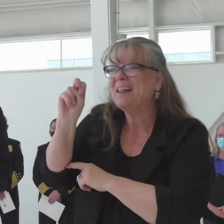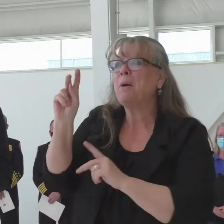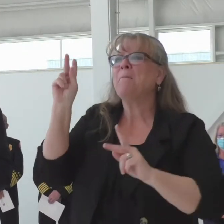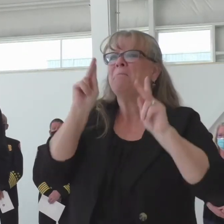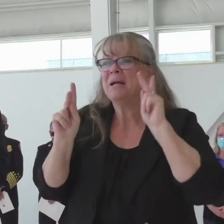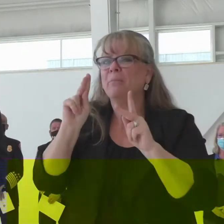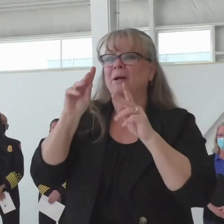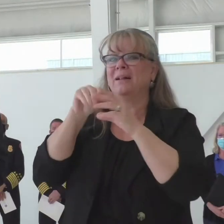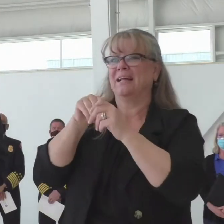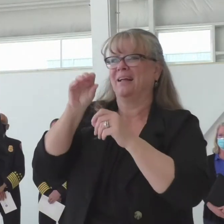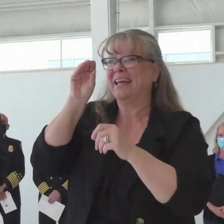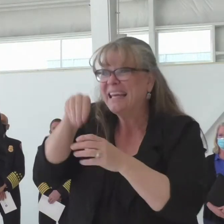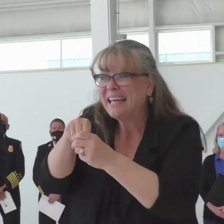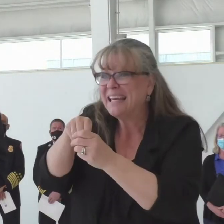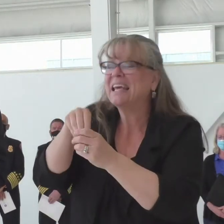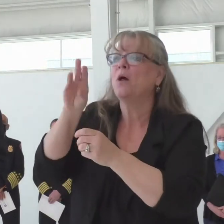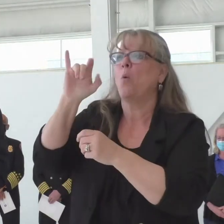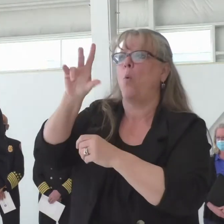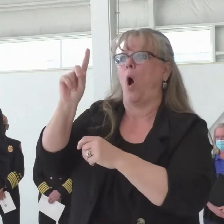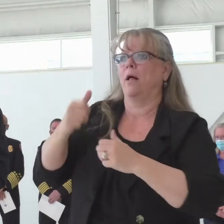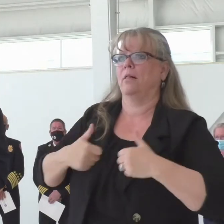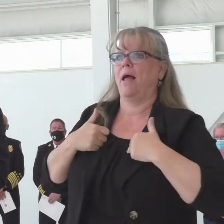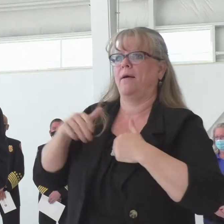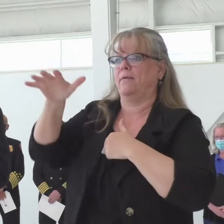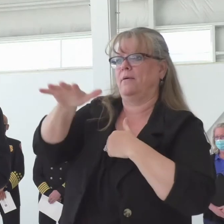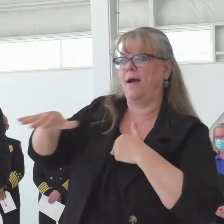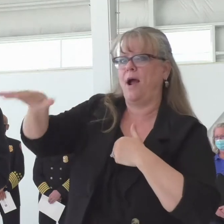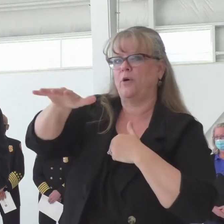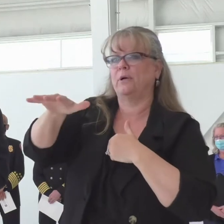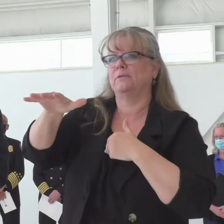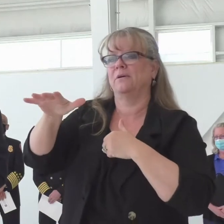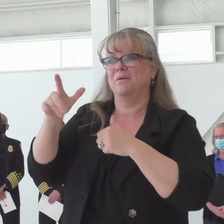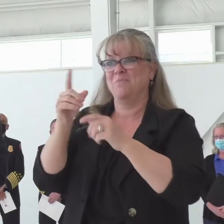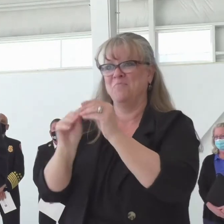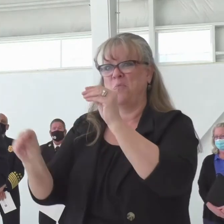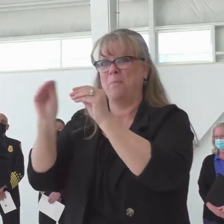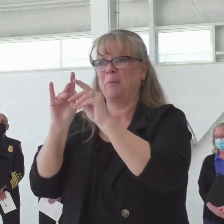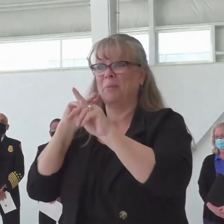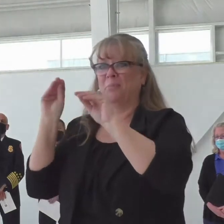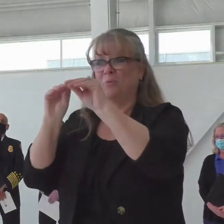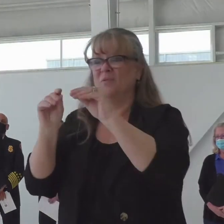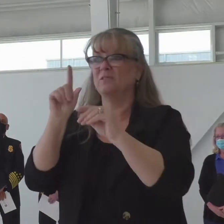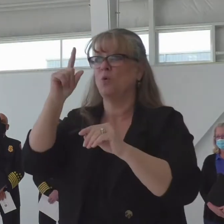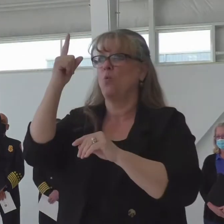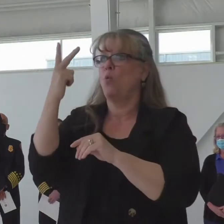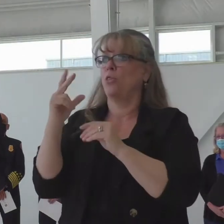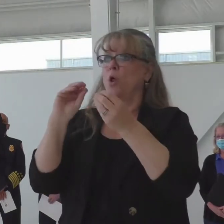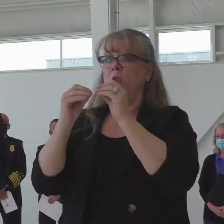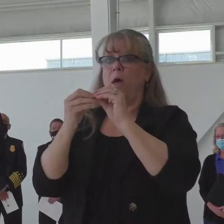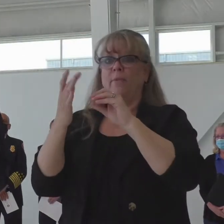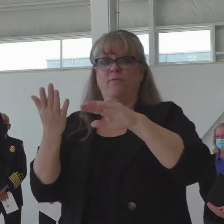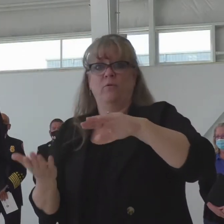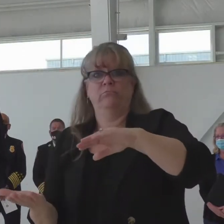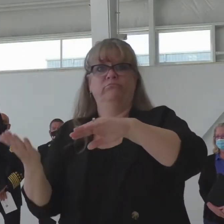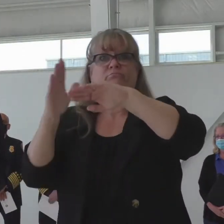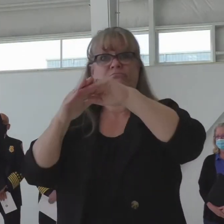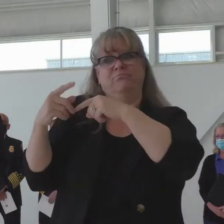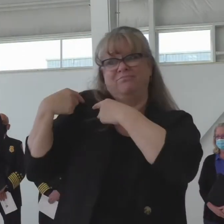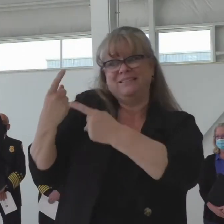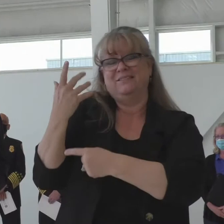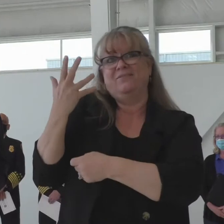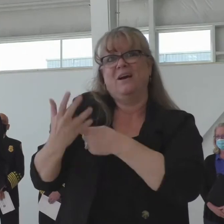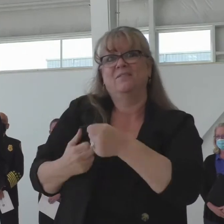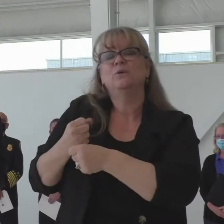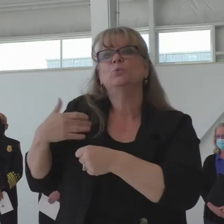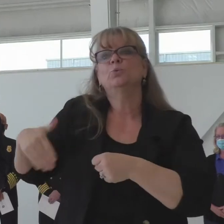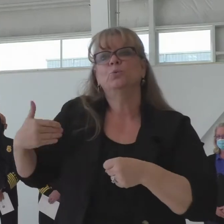million just five years ago. Increase of a third in five years. And that will only continue to increase.